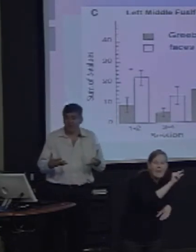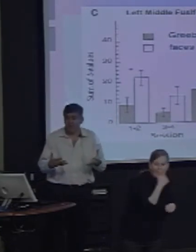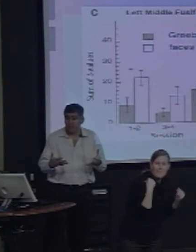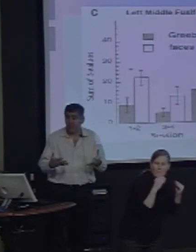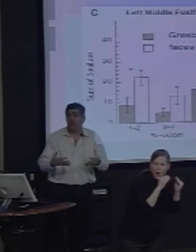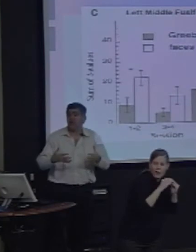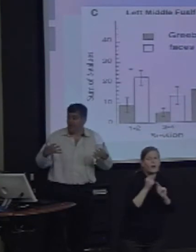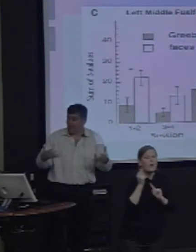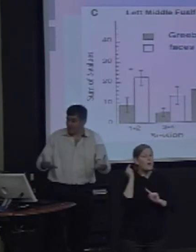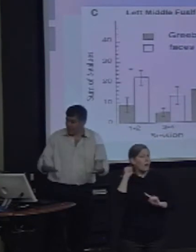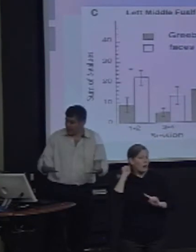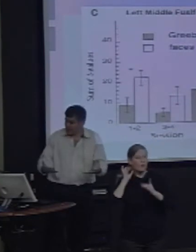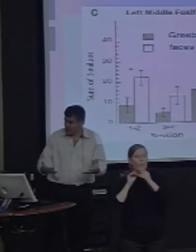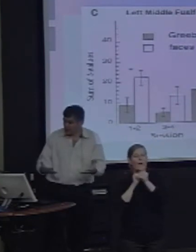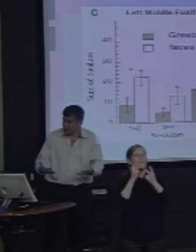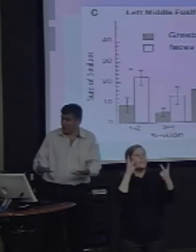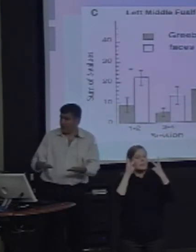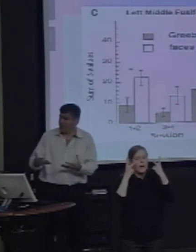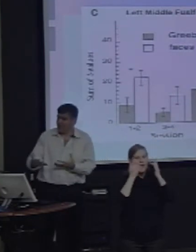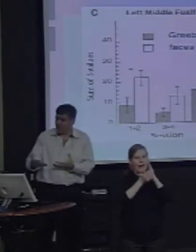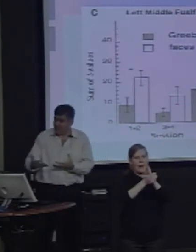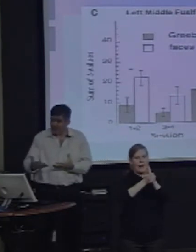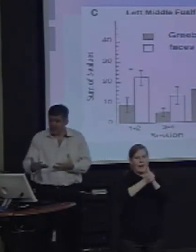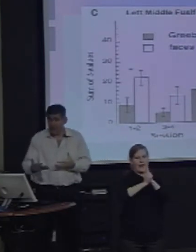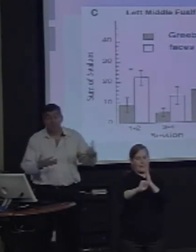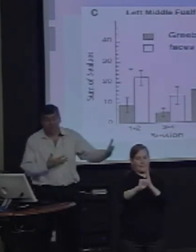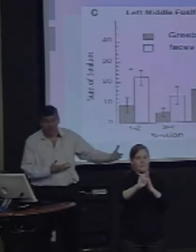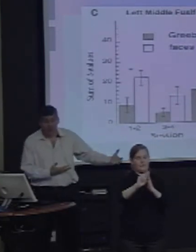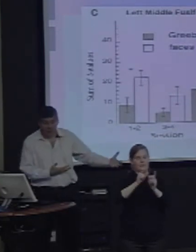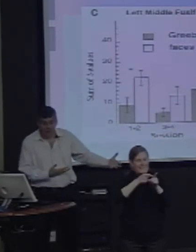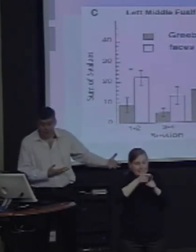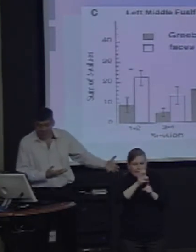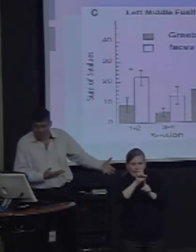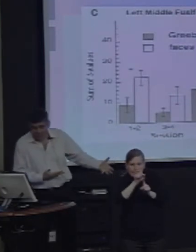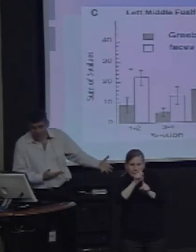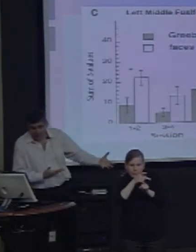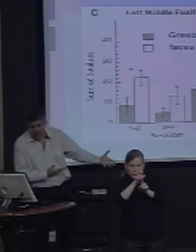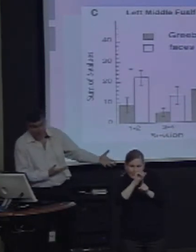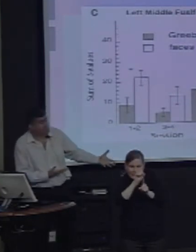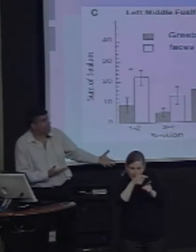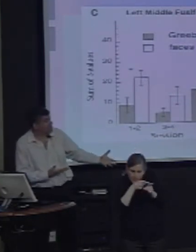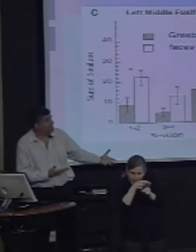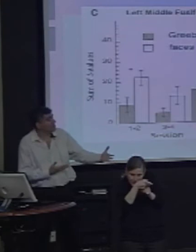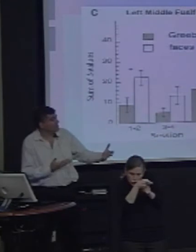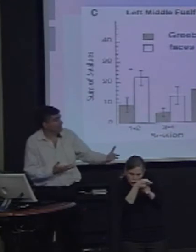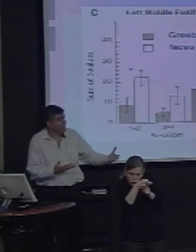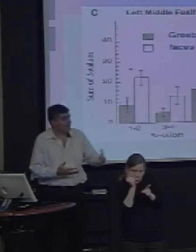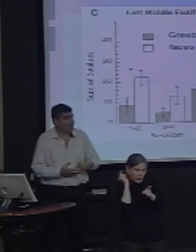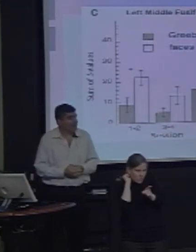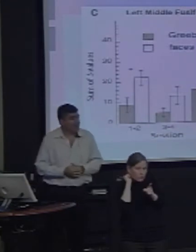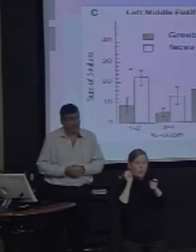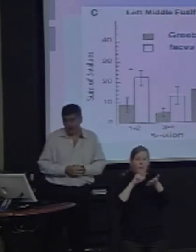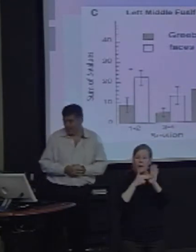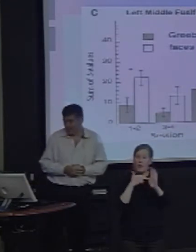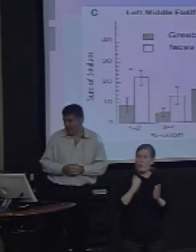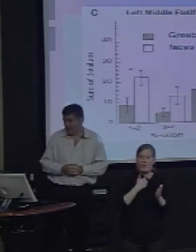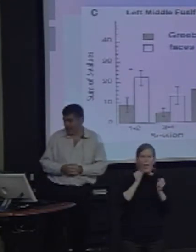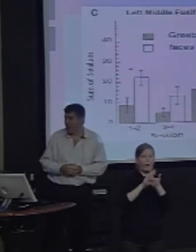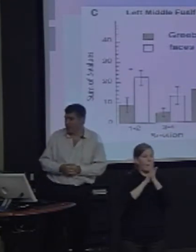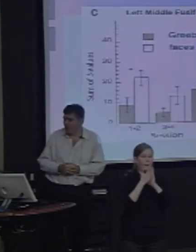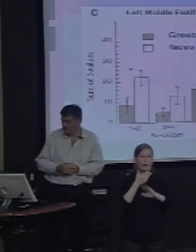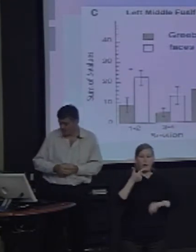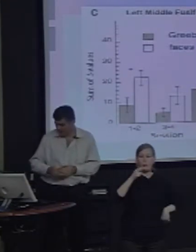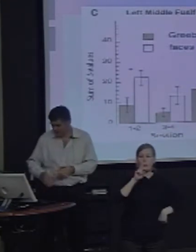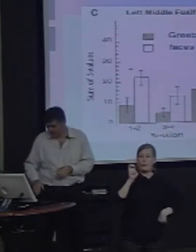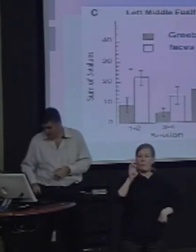We have great visual expertise in faces, but if we also become grueble experts, then this